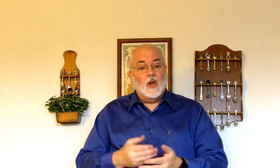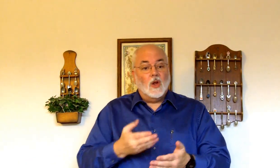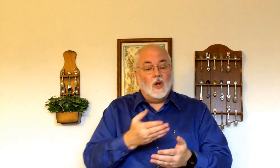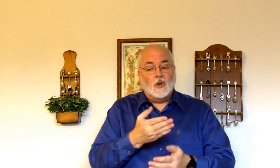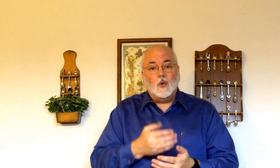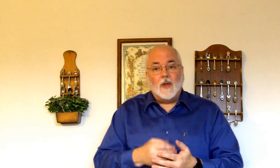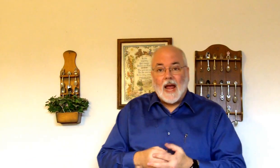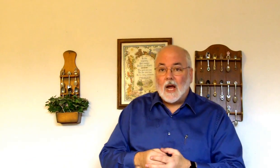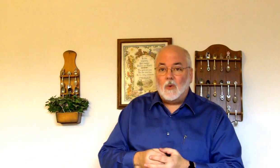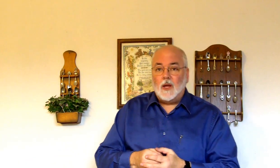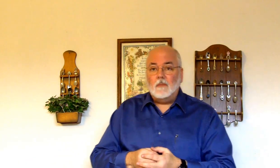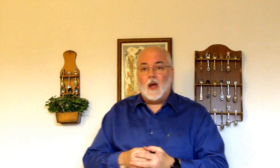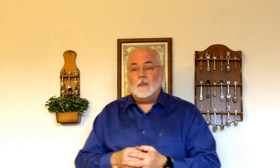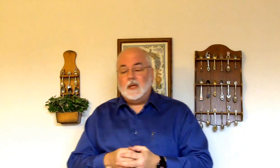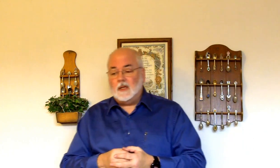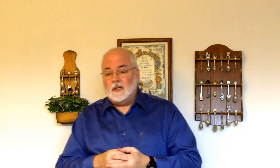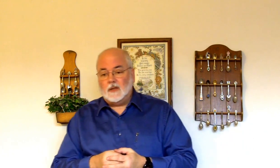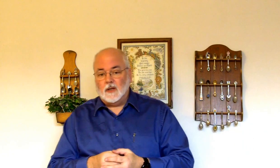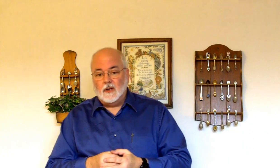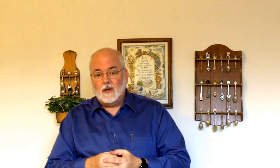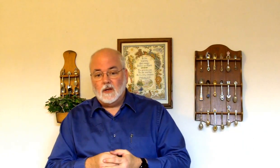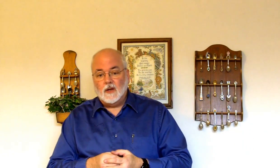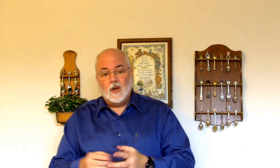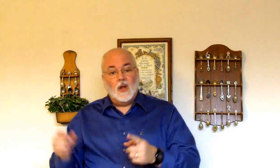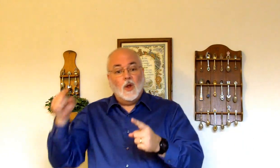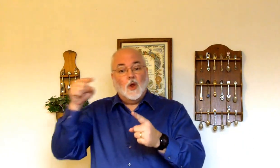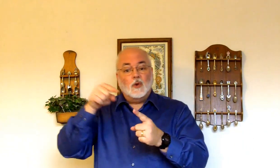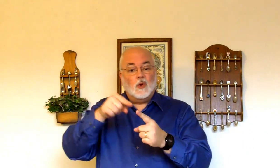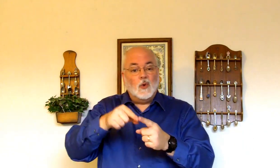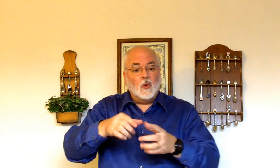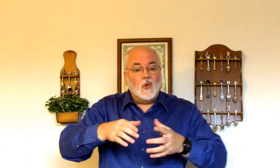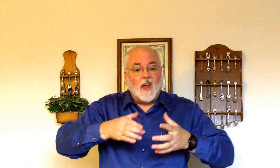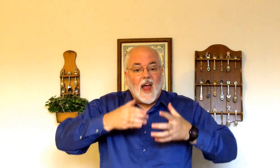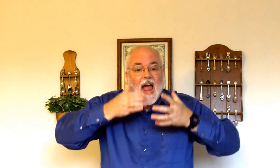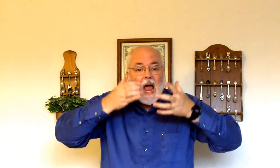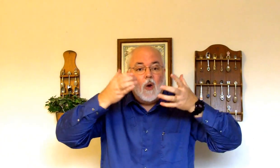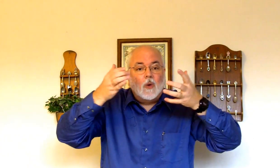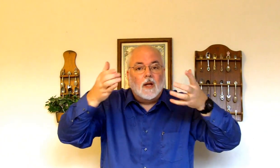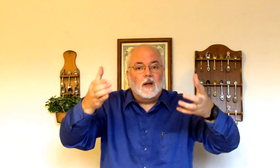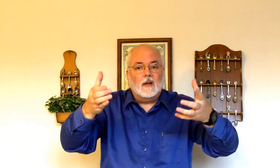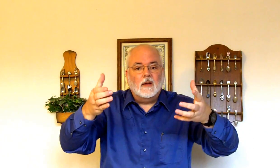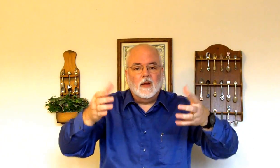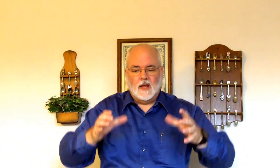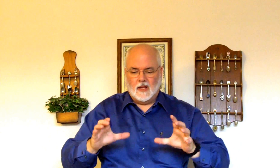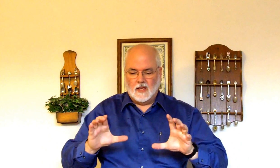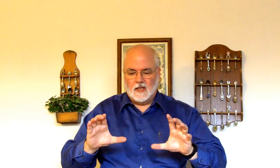To the howling mob. He yielded. To the howling. This is.